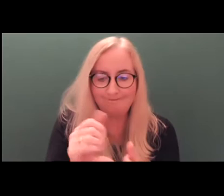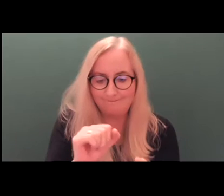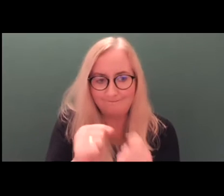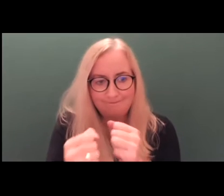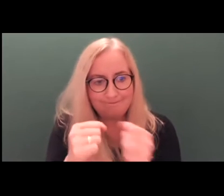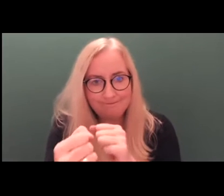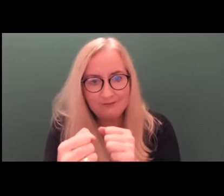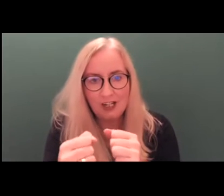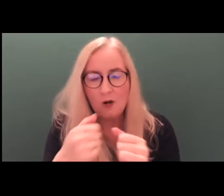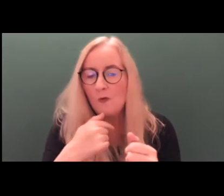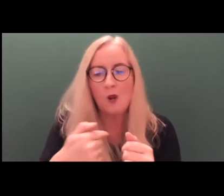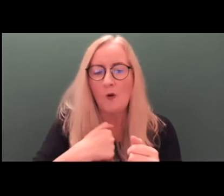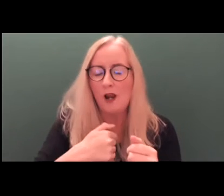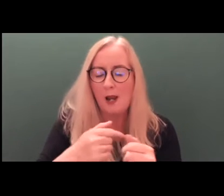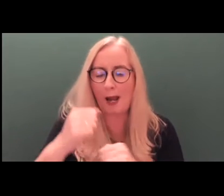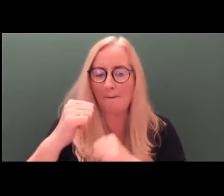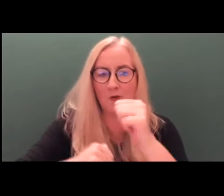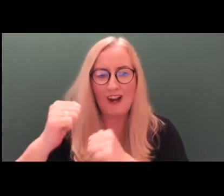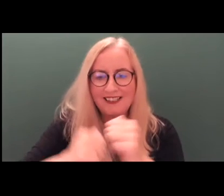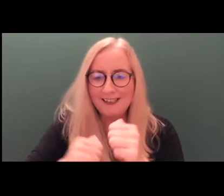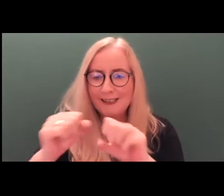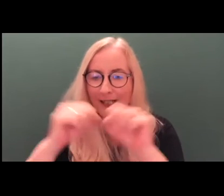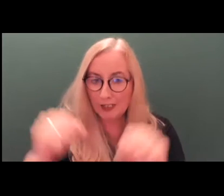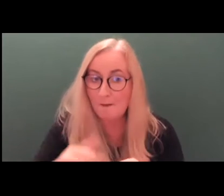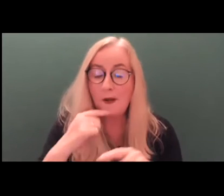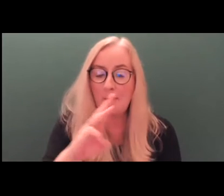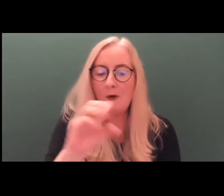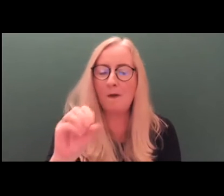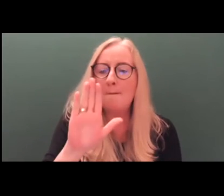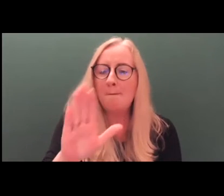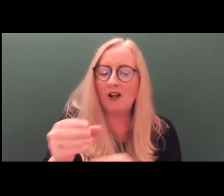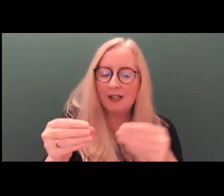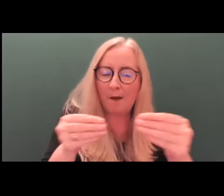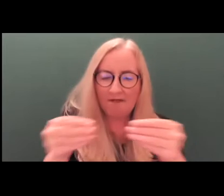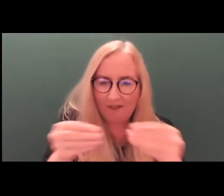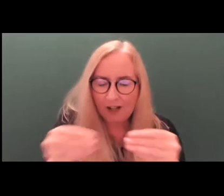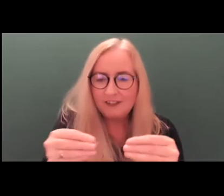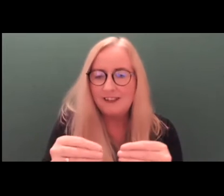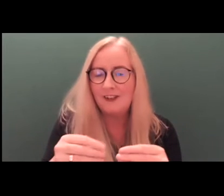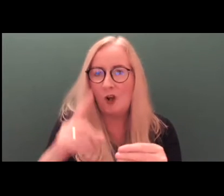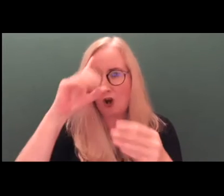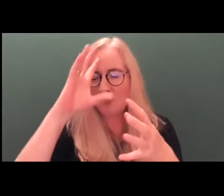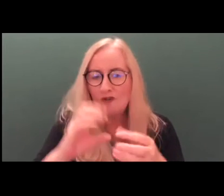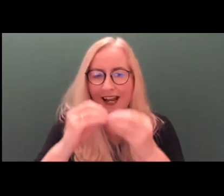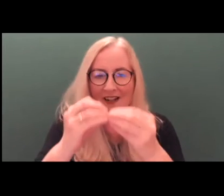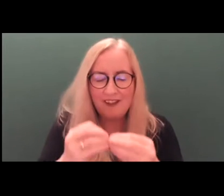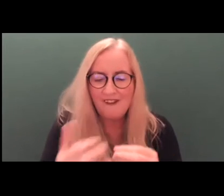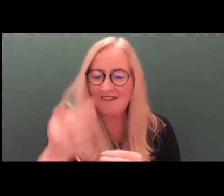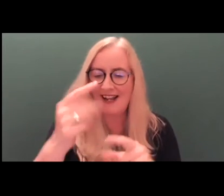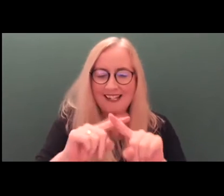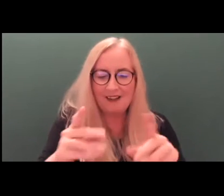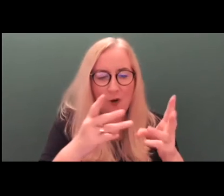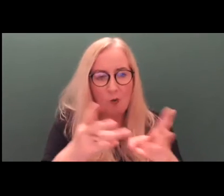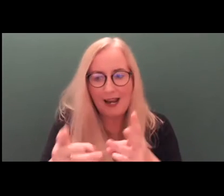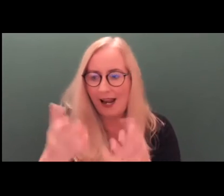in the opposite way. The peers have to be very flexible, creative and unconventional in finding ways to work with this